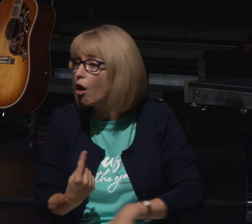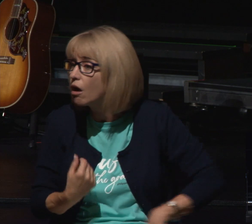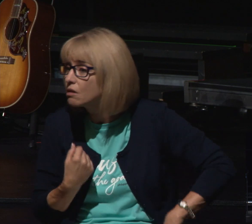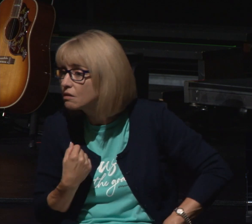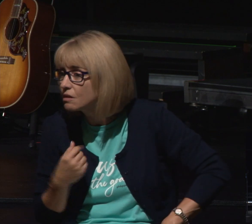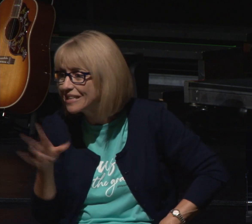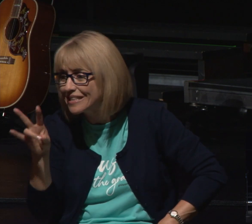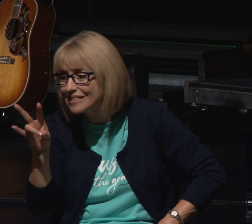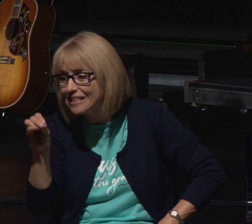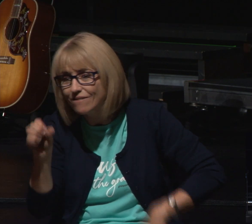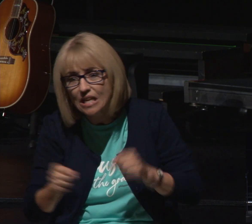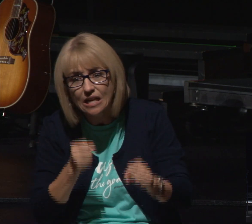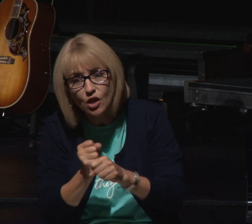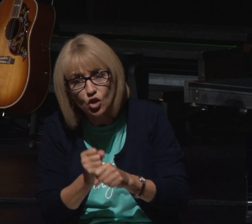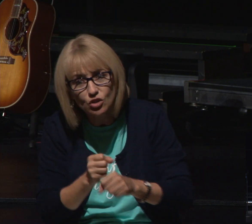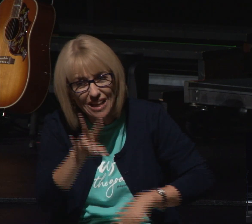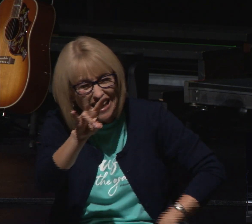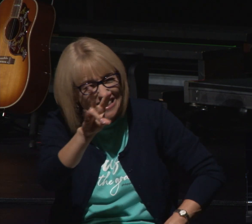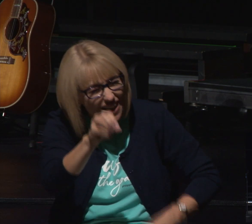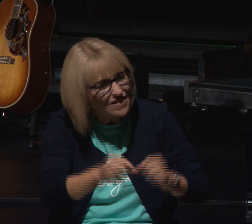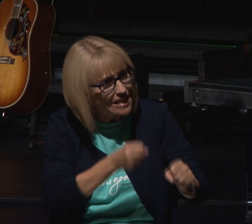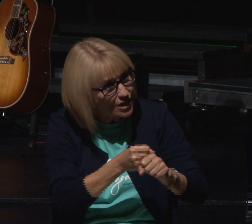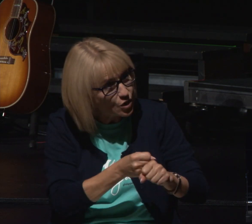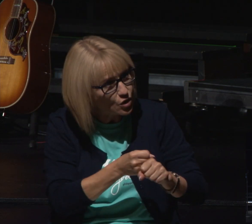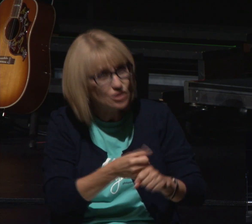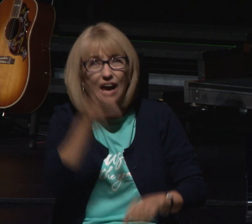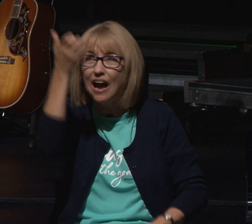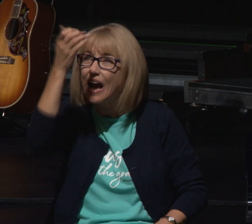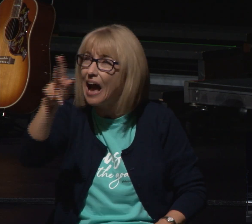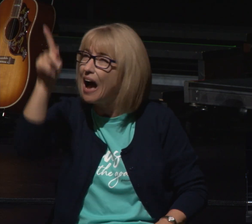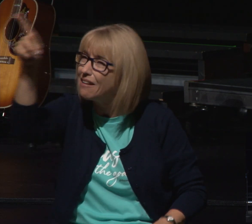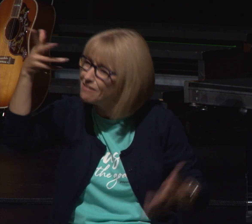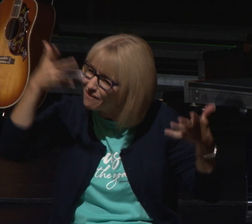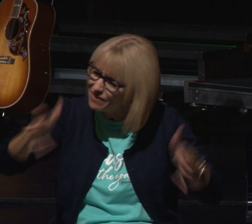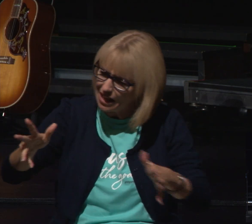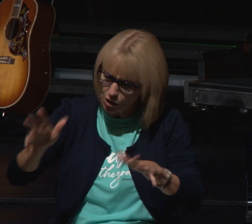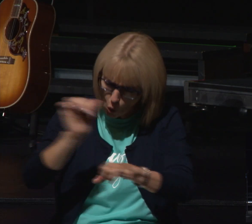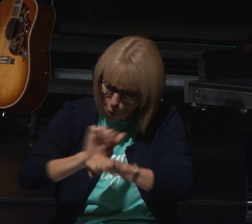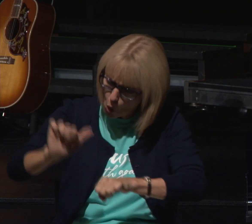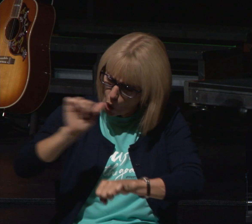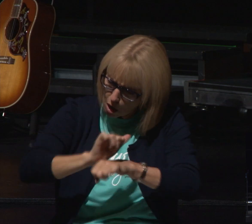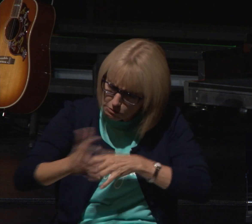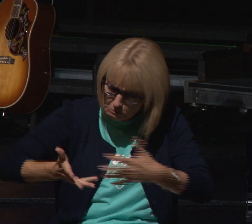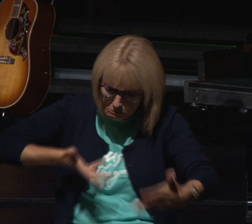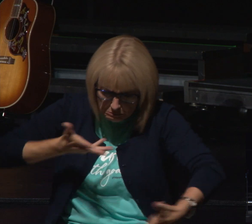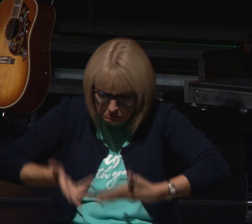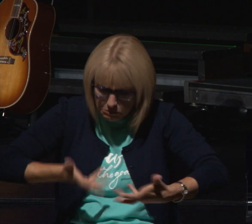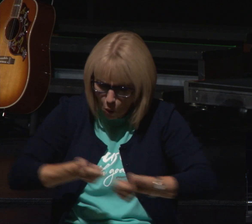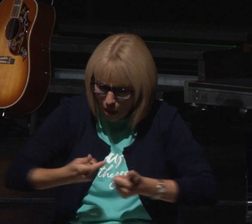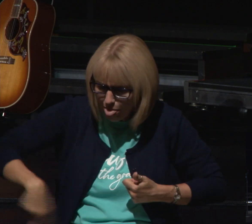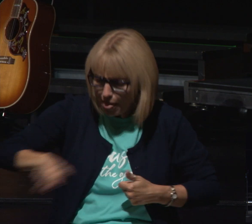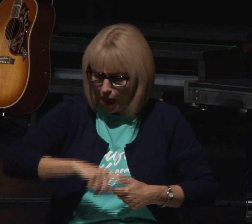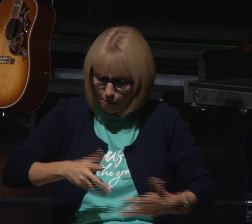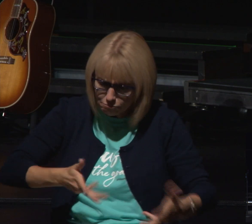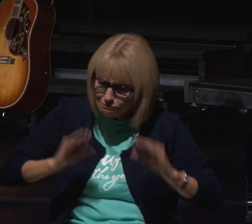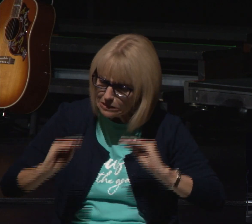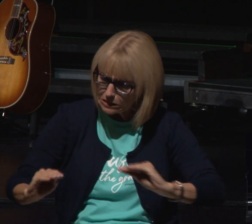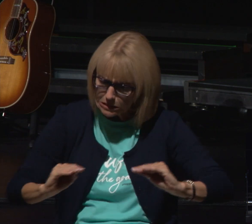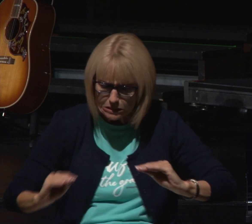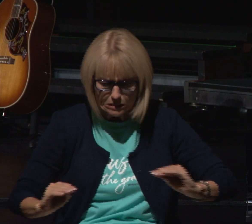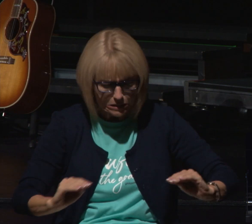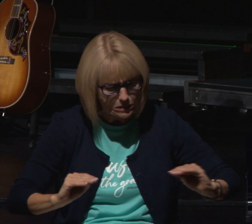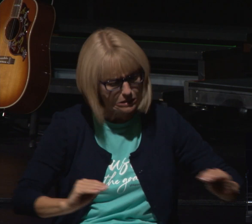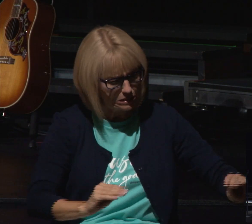years and god worked through that and taught them and did some great things he keeps his